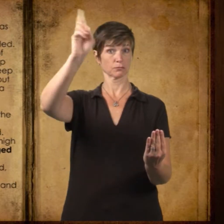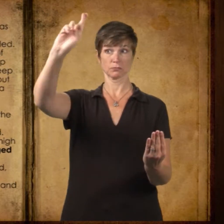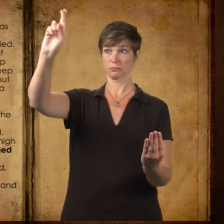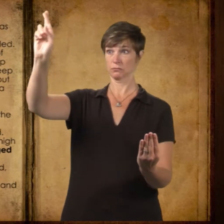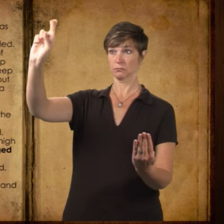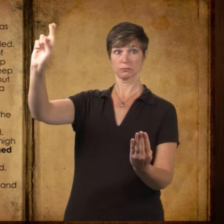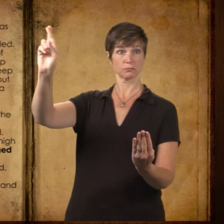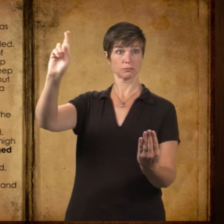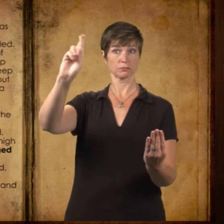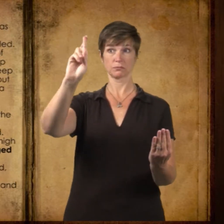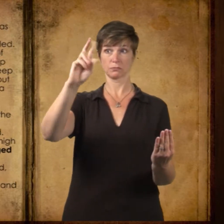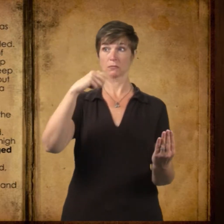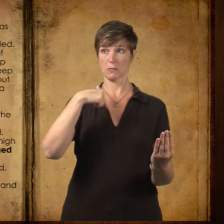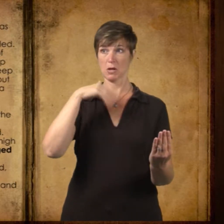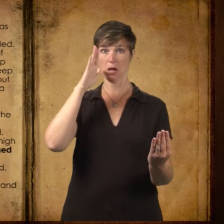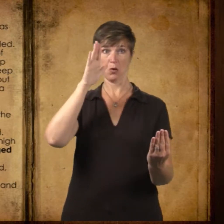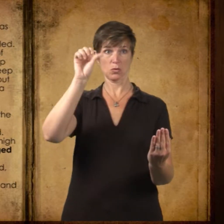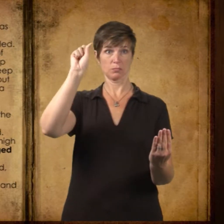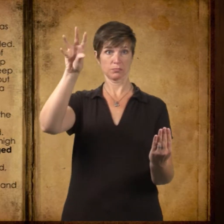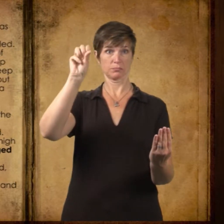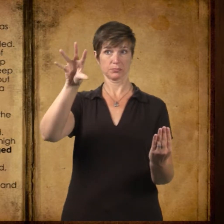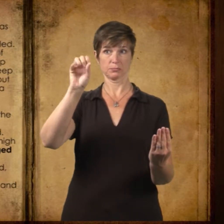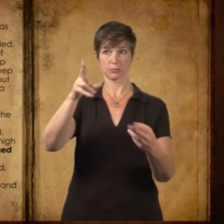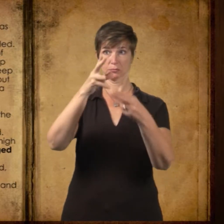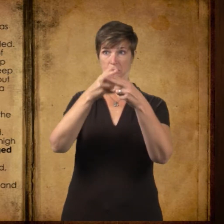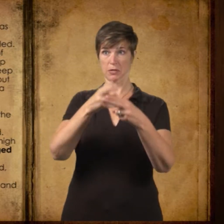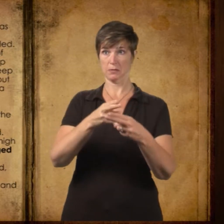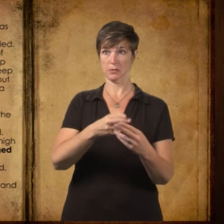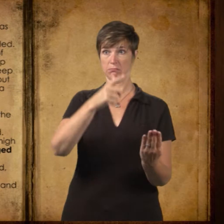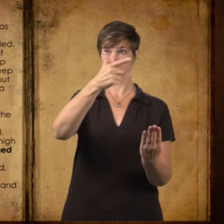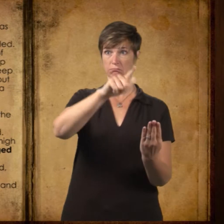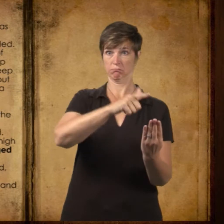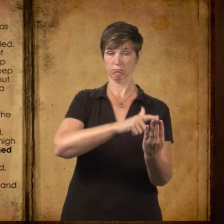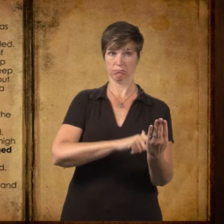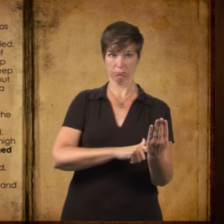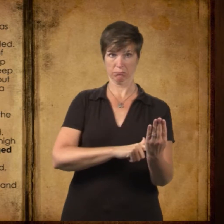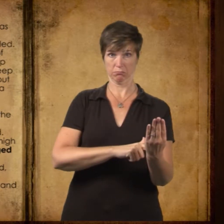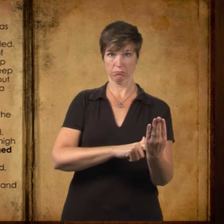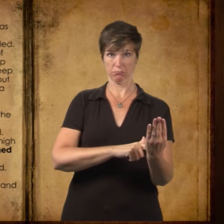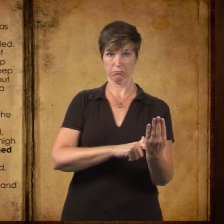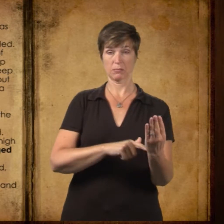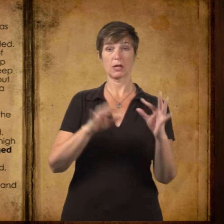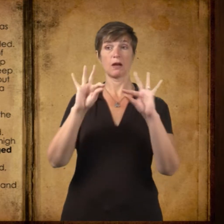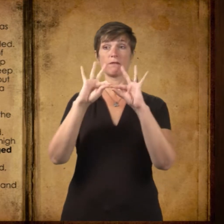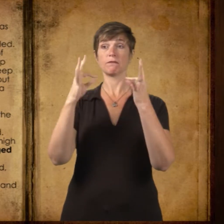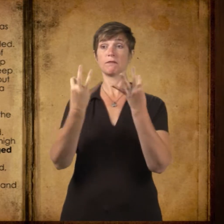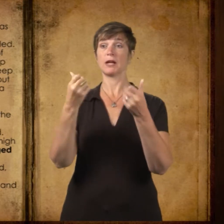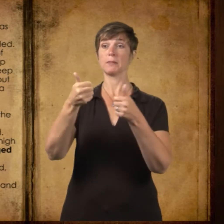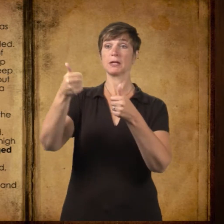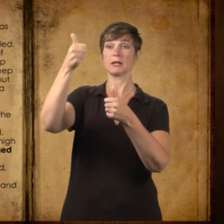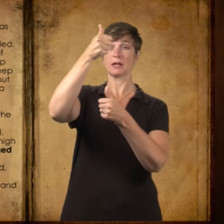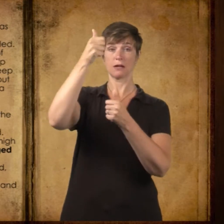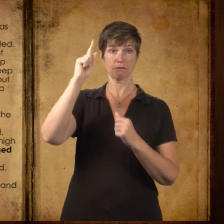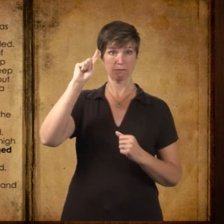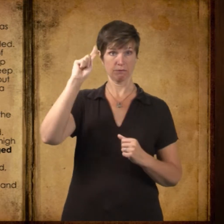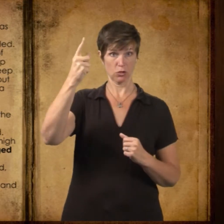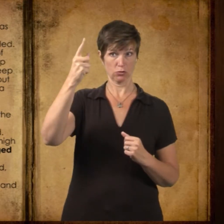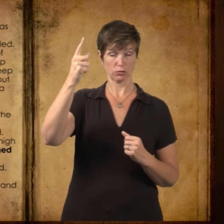he called. Now, I'll read the names. Heads of families first and the men come